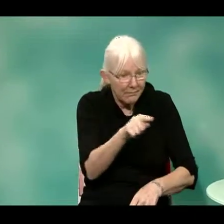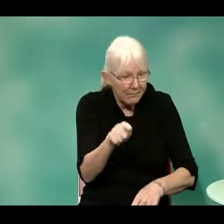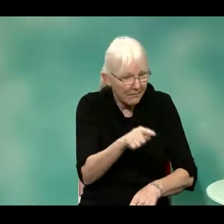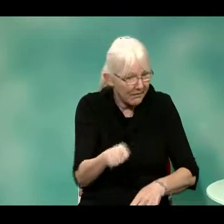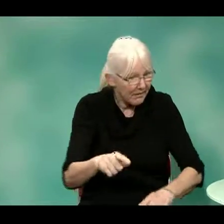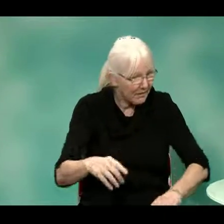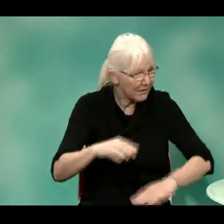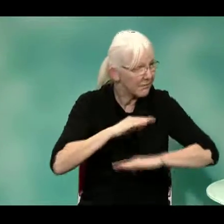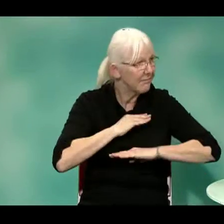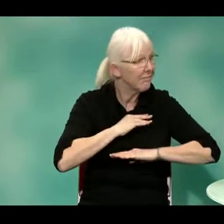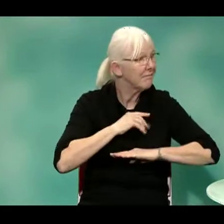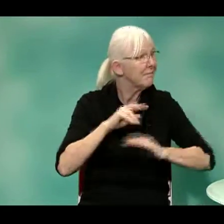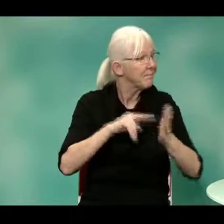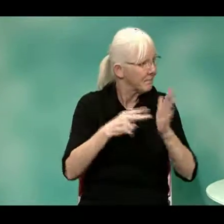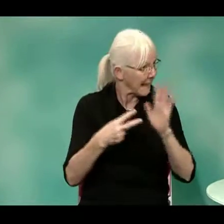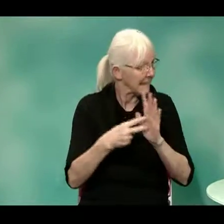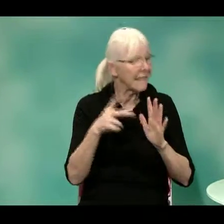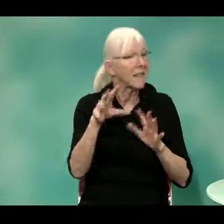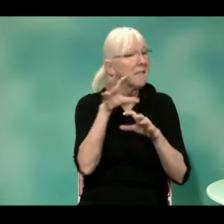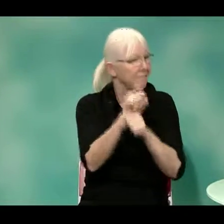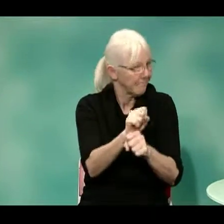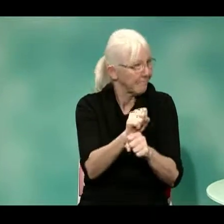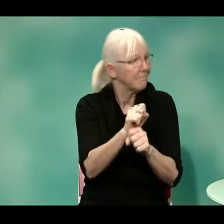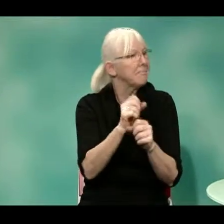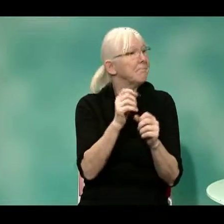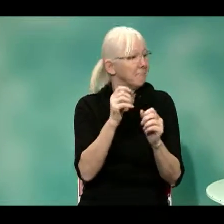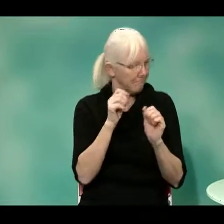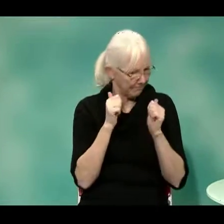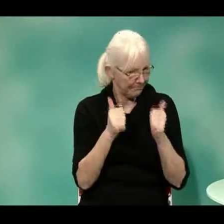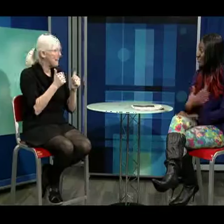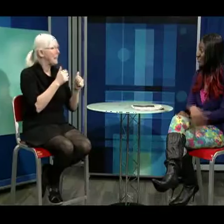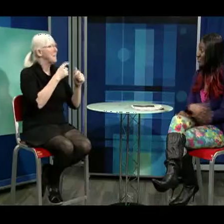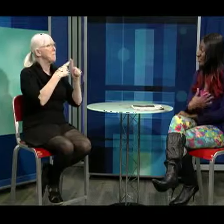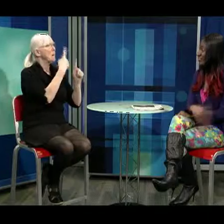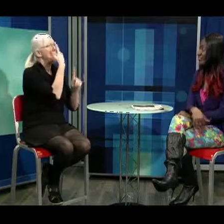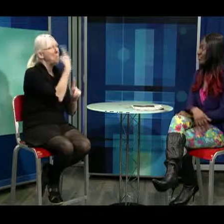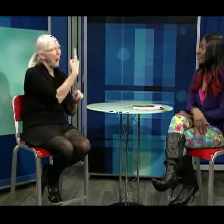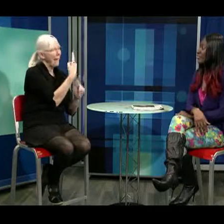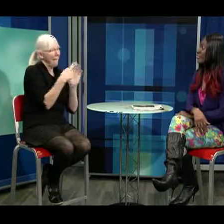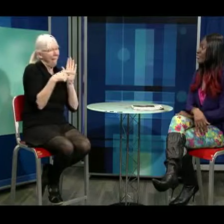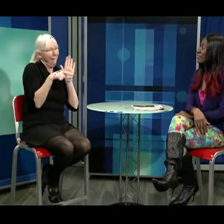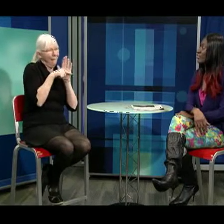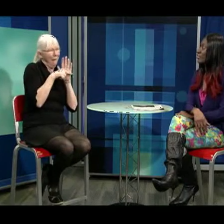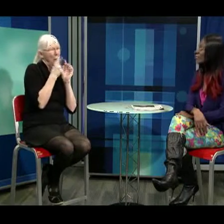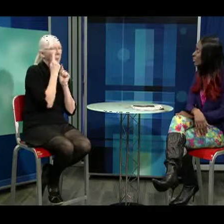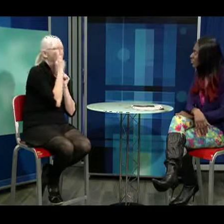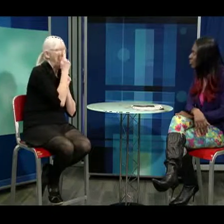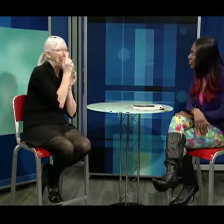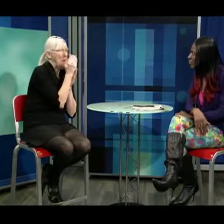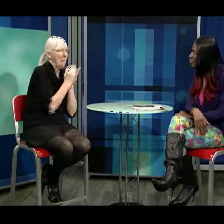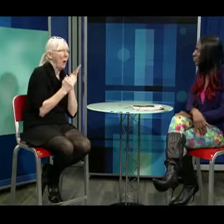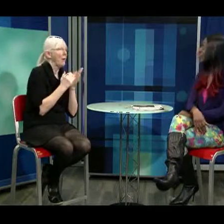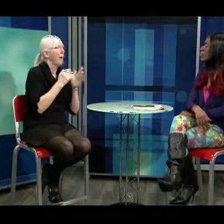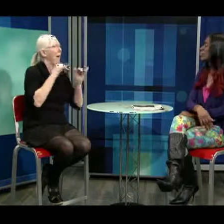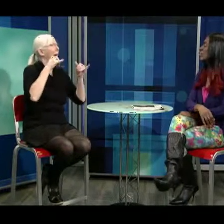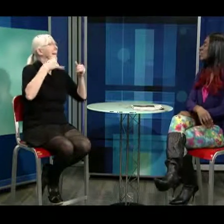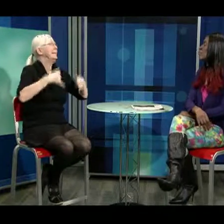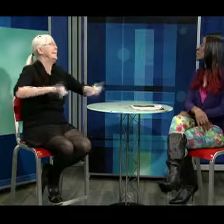block on the internet, and I read it out. And sure enough, they, they had captured what I was meaning. You know, one thing was a little bit,